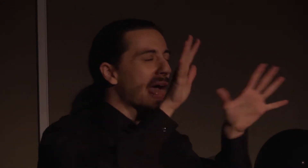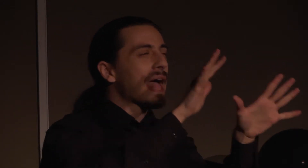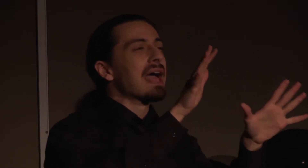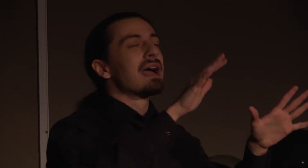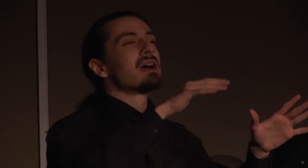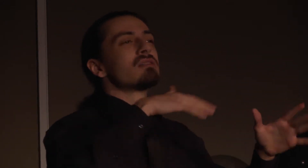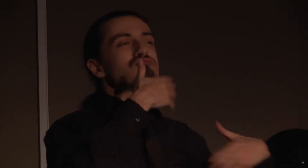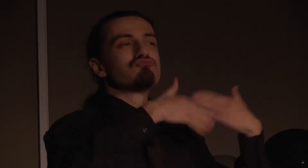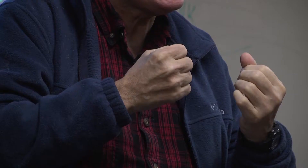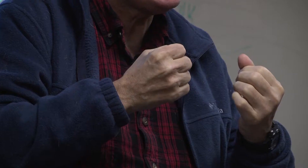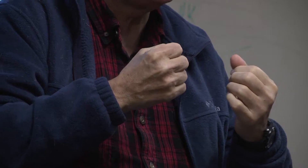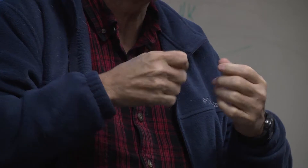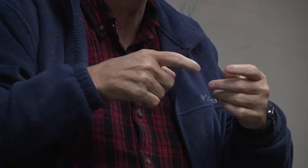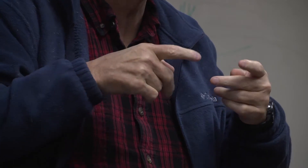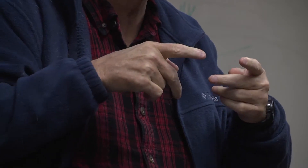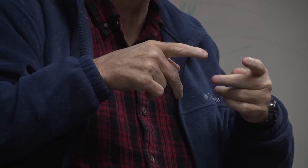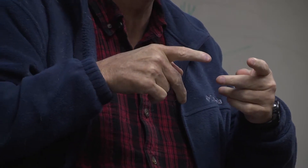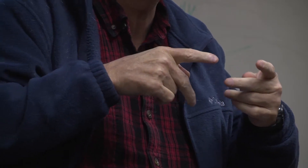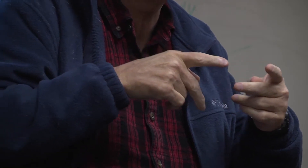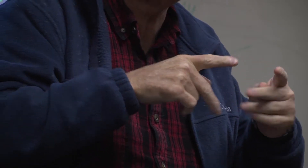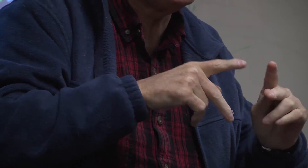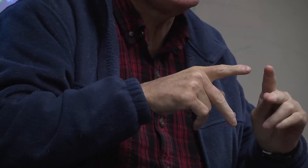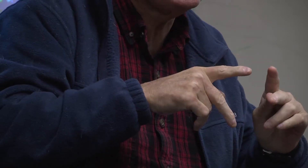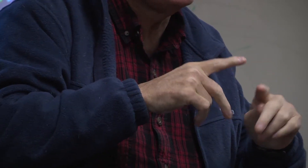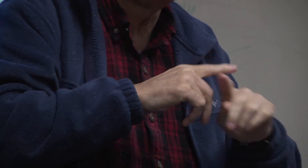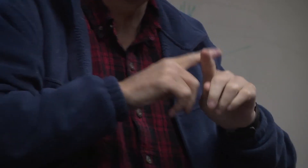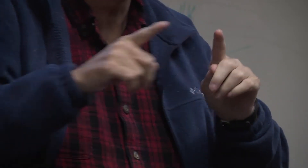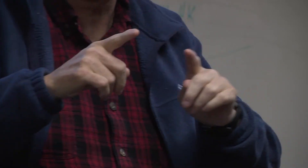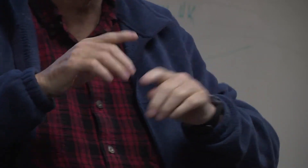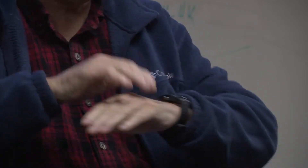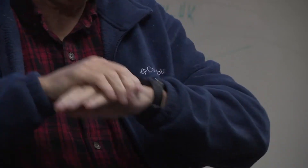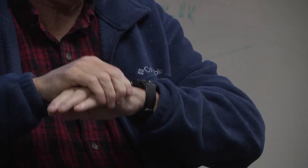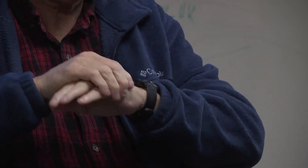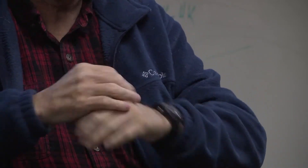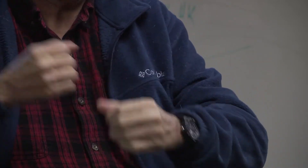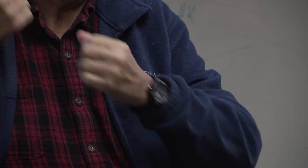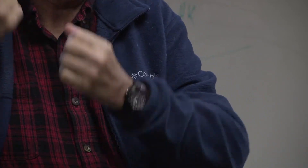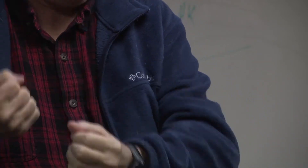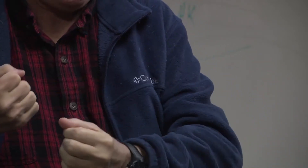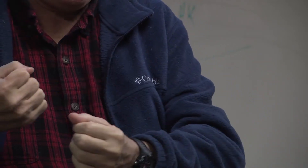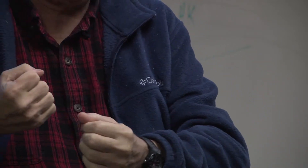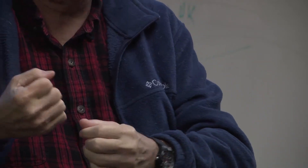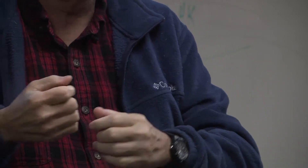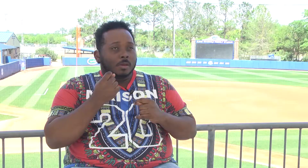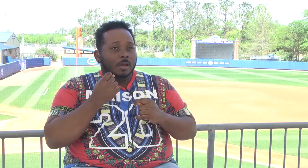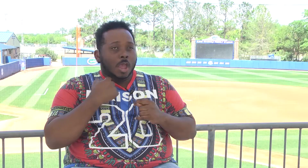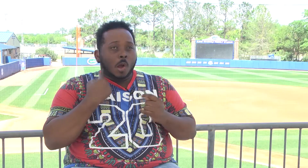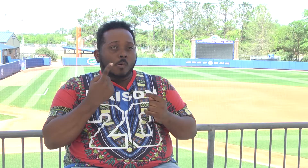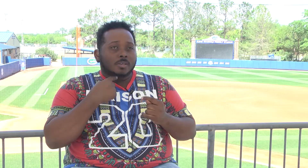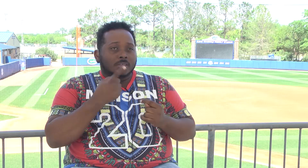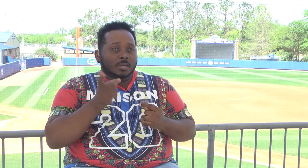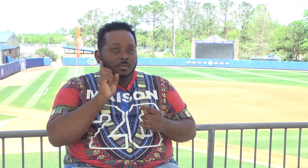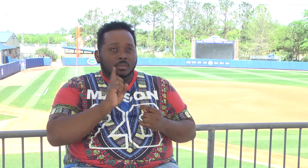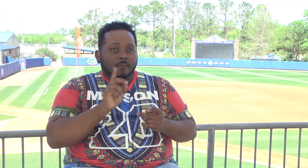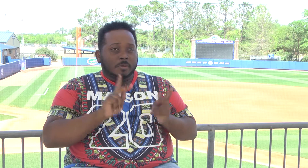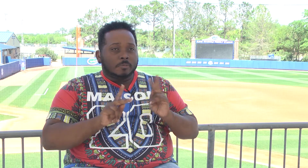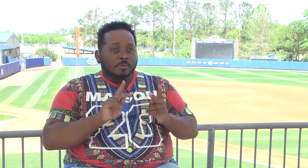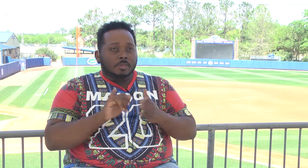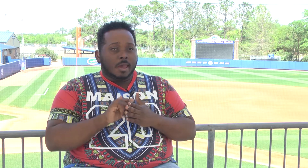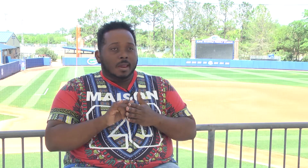having difficulty finding a company that will provide accommodations for them or even being considered for a promotion. I always tell deaf people that